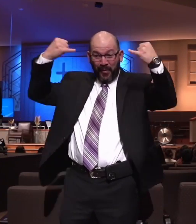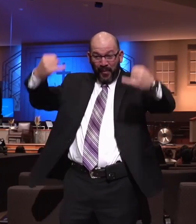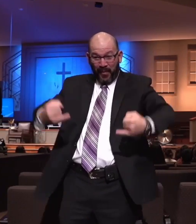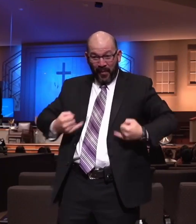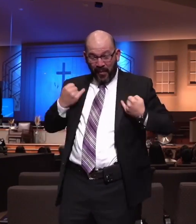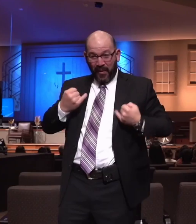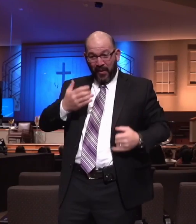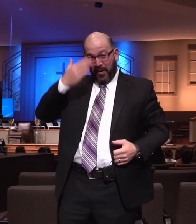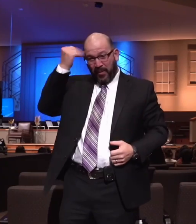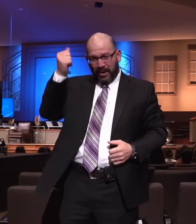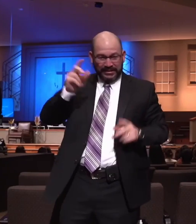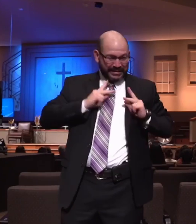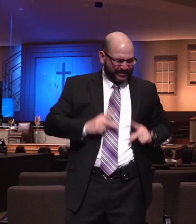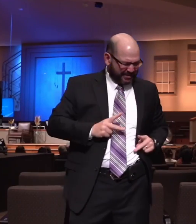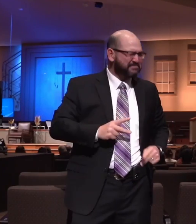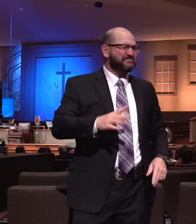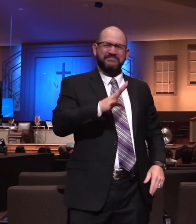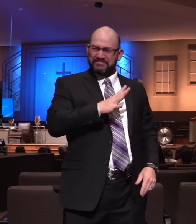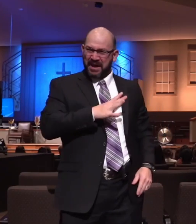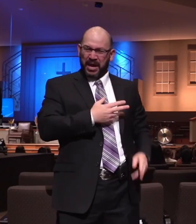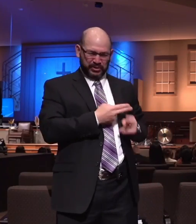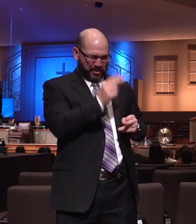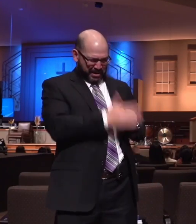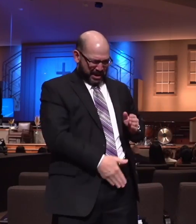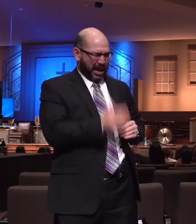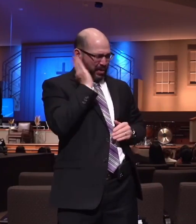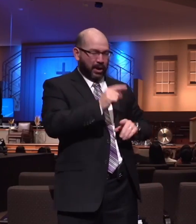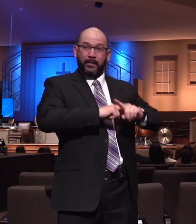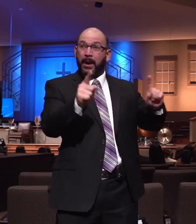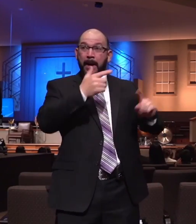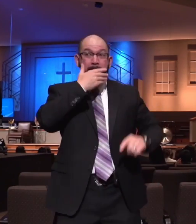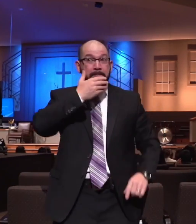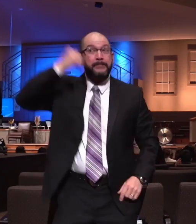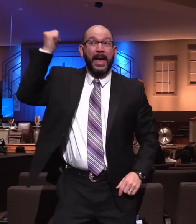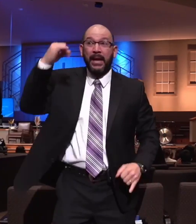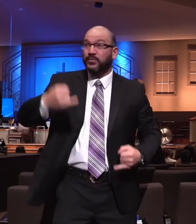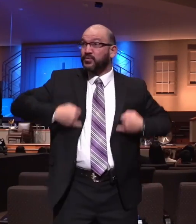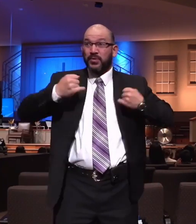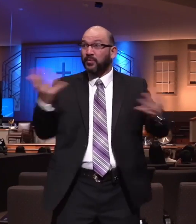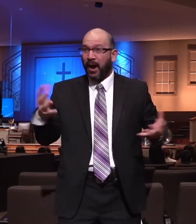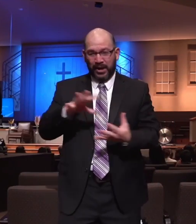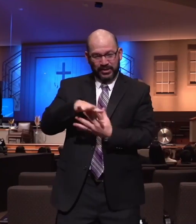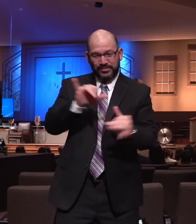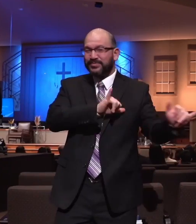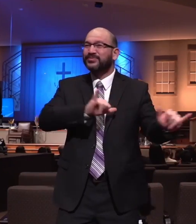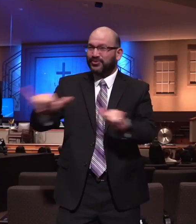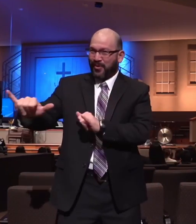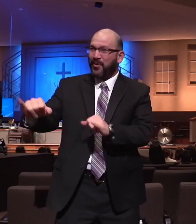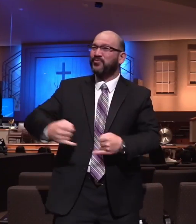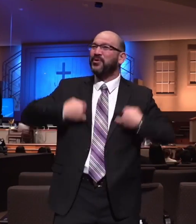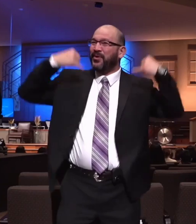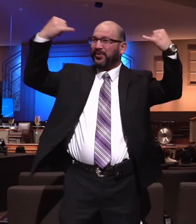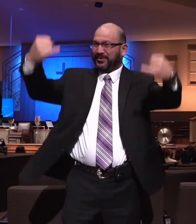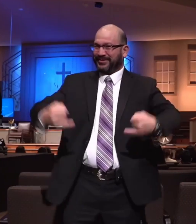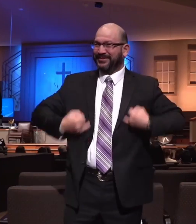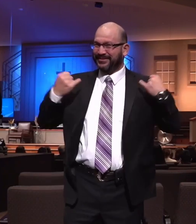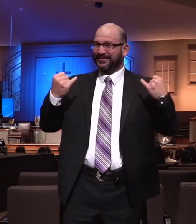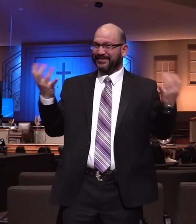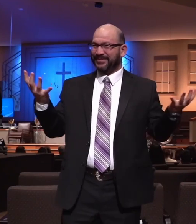the physical things, and that's fine. But there's a greater kind of rejoicing, and that is the spiritual rejoicing. And I believe that